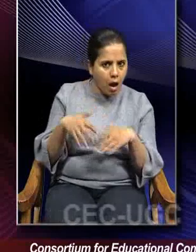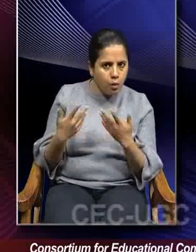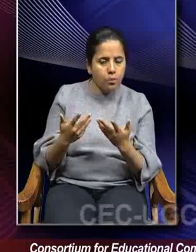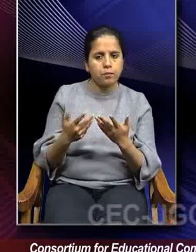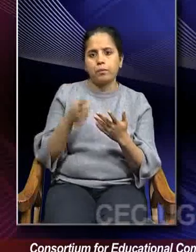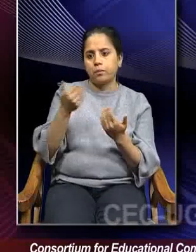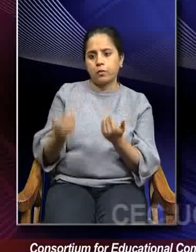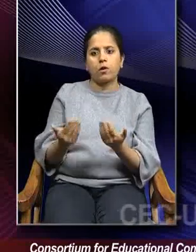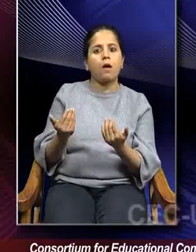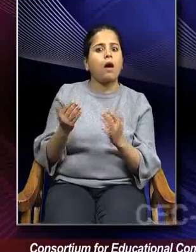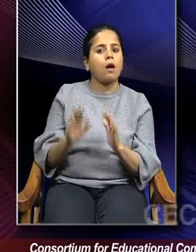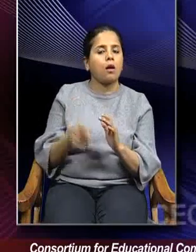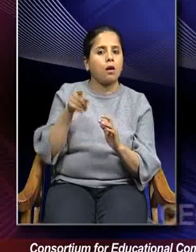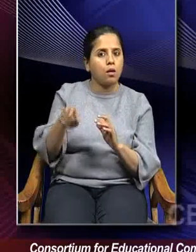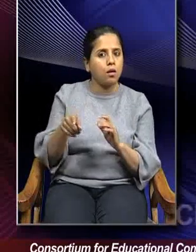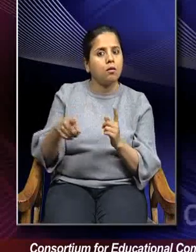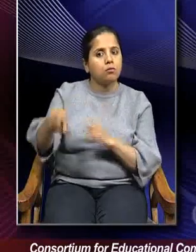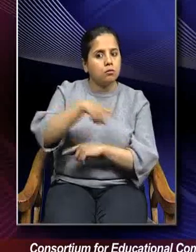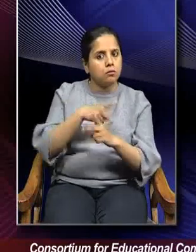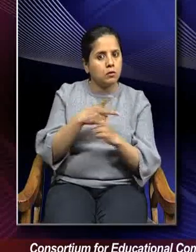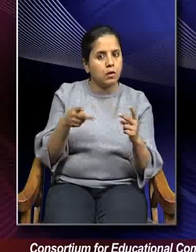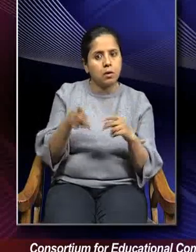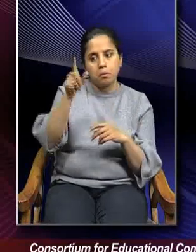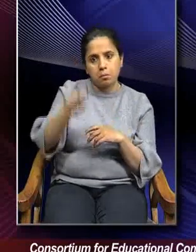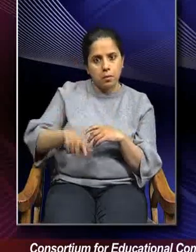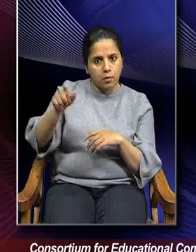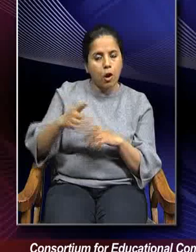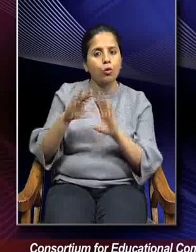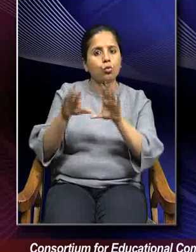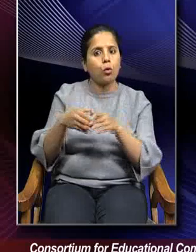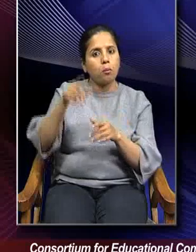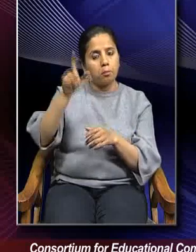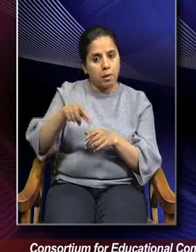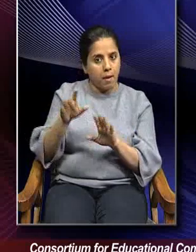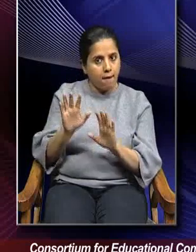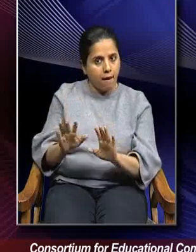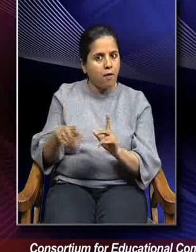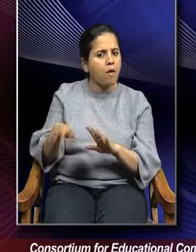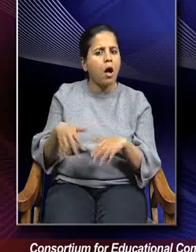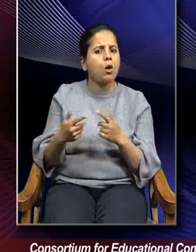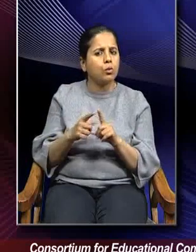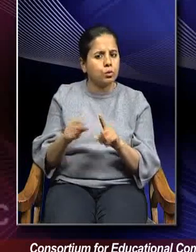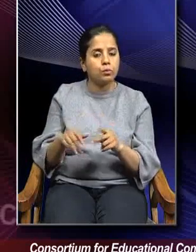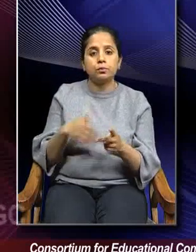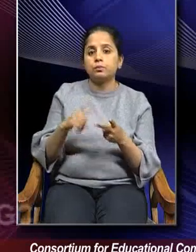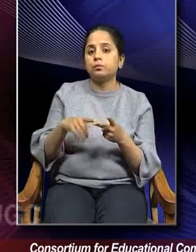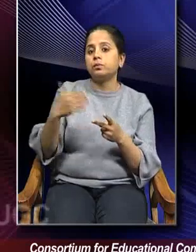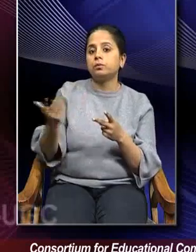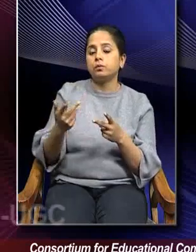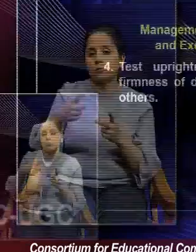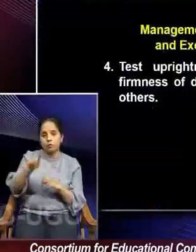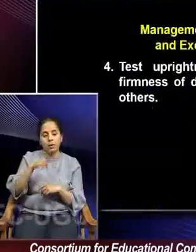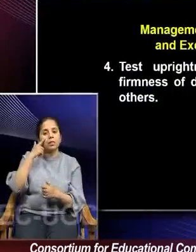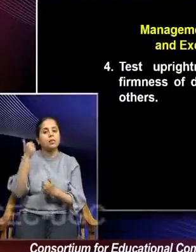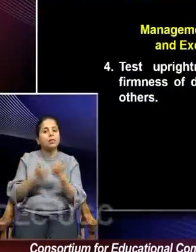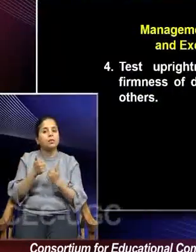presence of competency in a specific employee or in a group of employees? The next one is you have to test